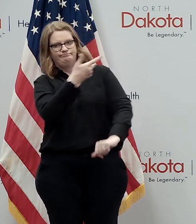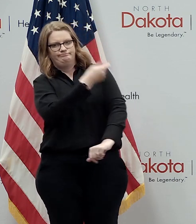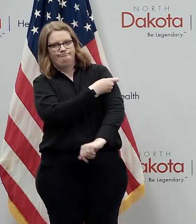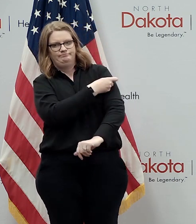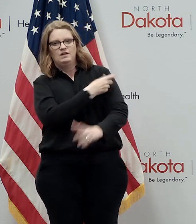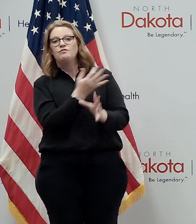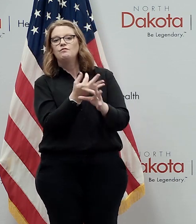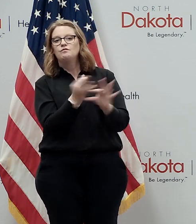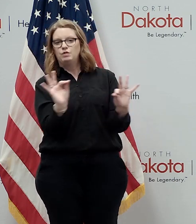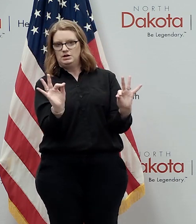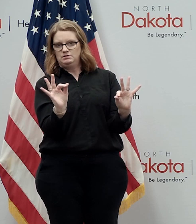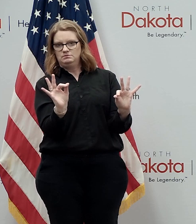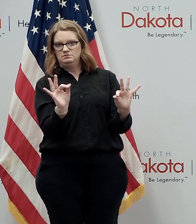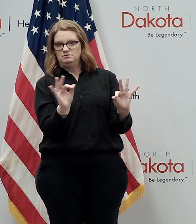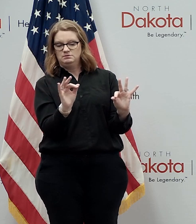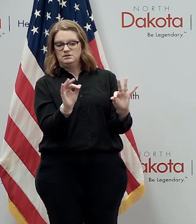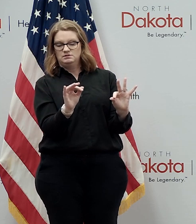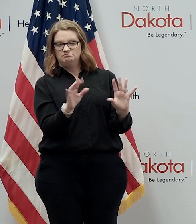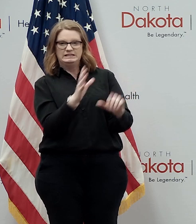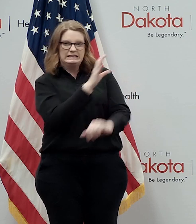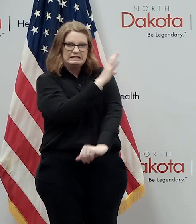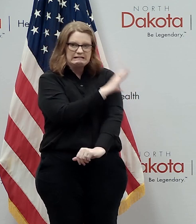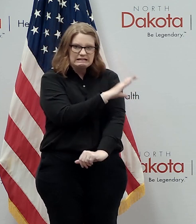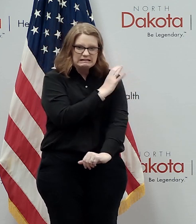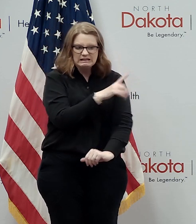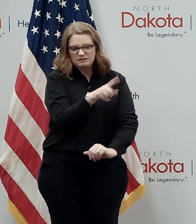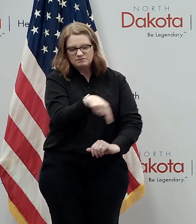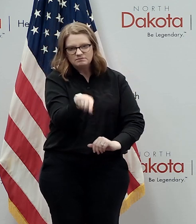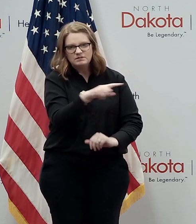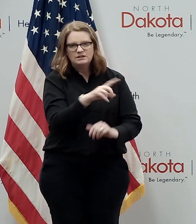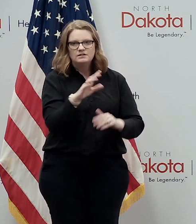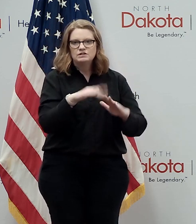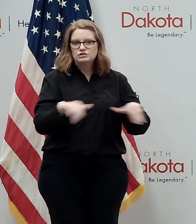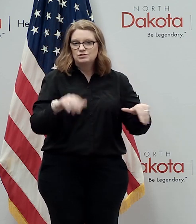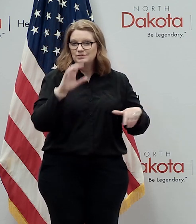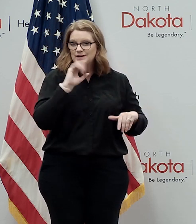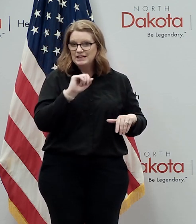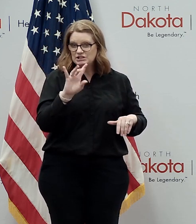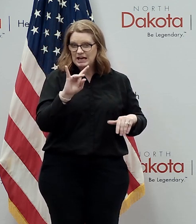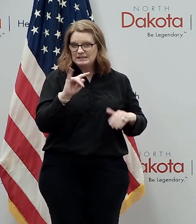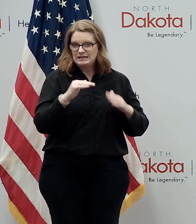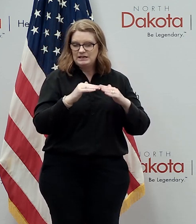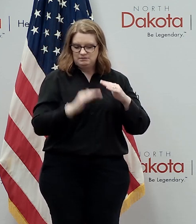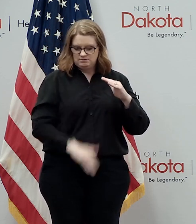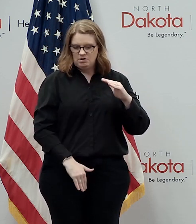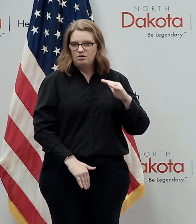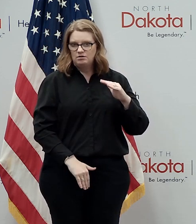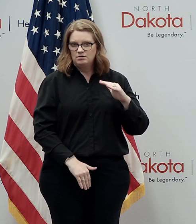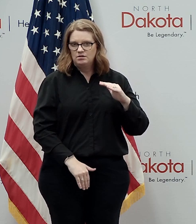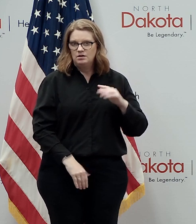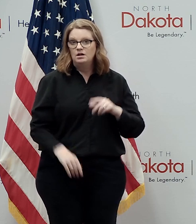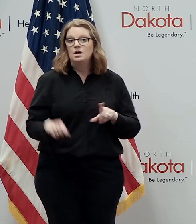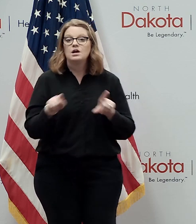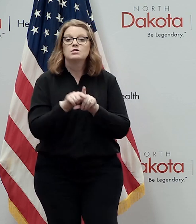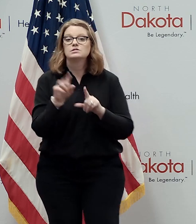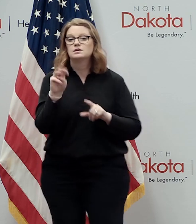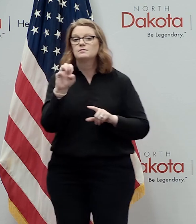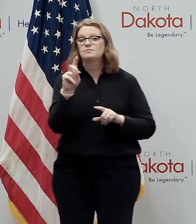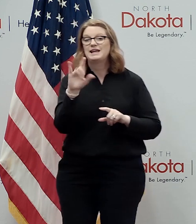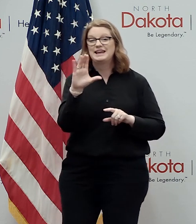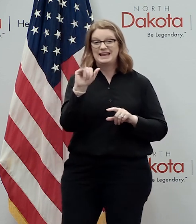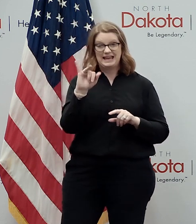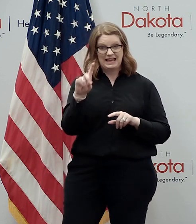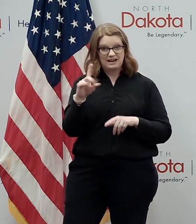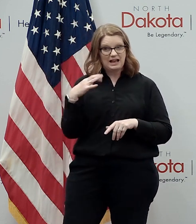no cost to health care providers for children who are 18 or younger and medicaid eligible uninsured